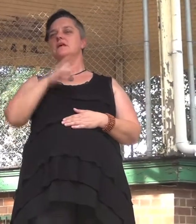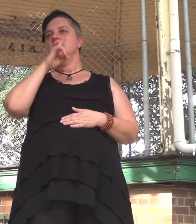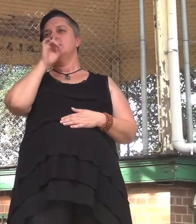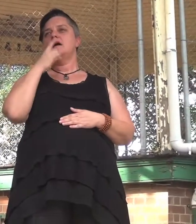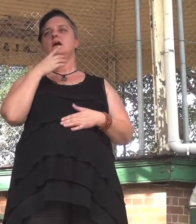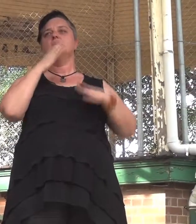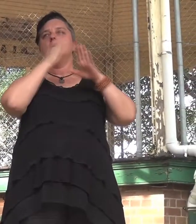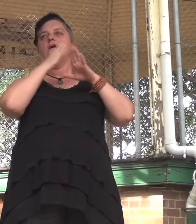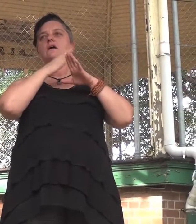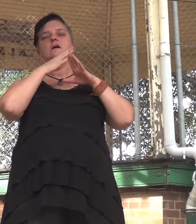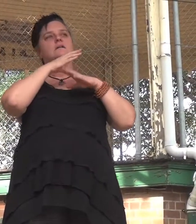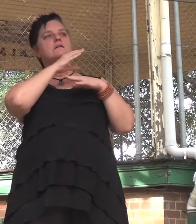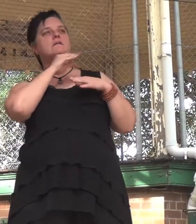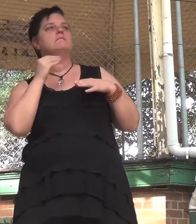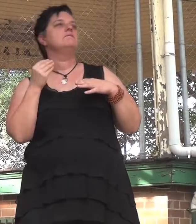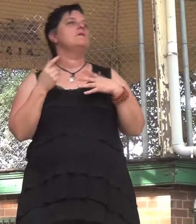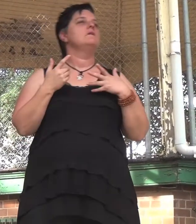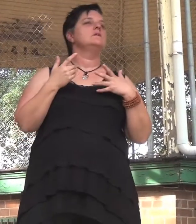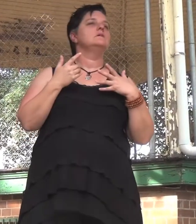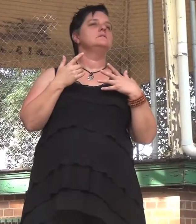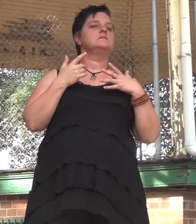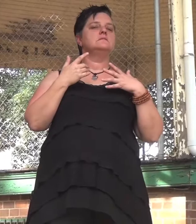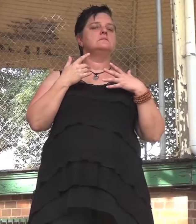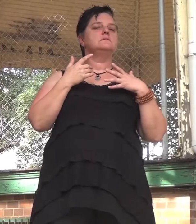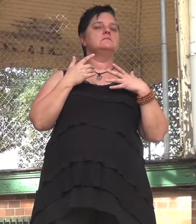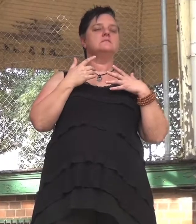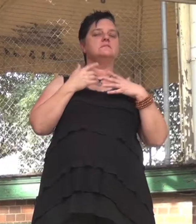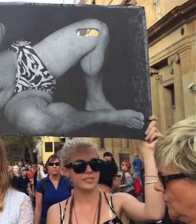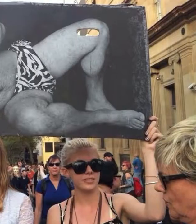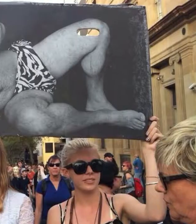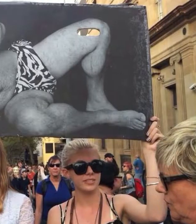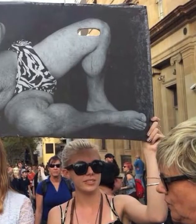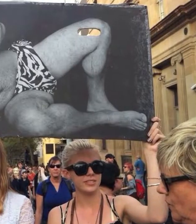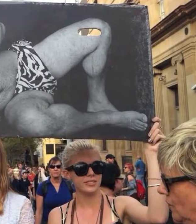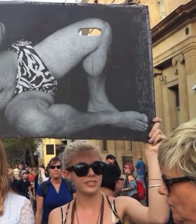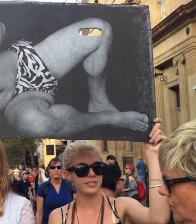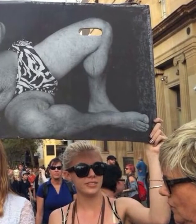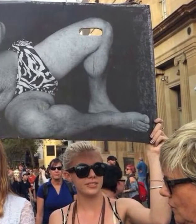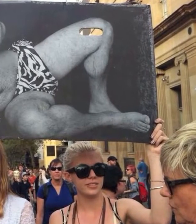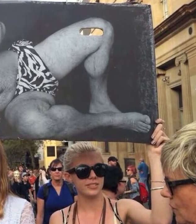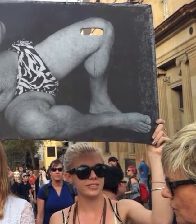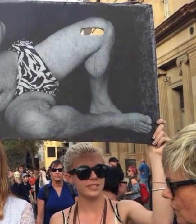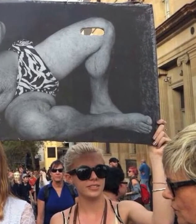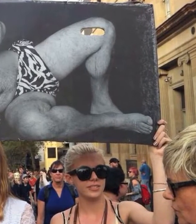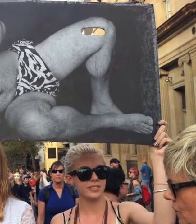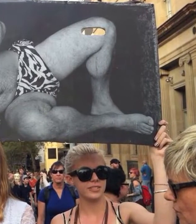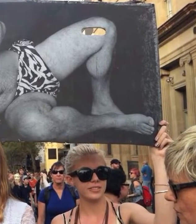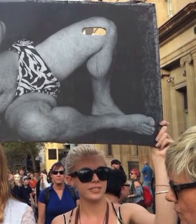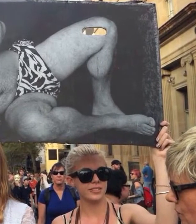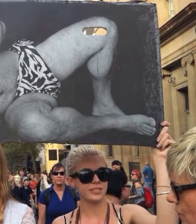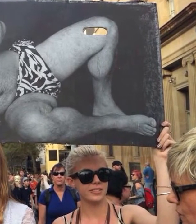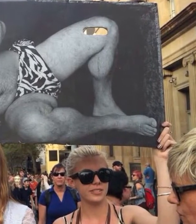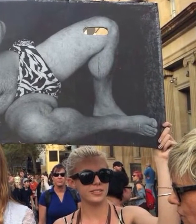They can't hide behind spin doctors. They can't even hide the photos that get taken of them smoking